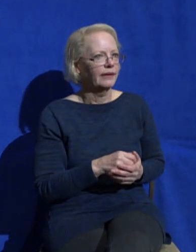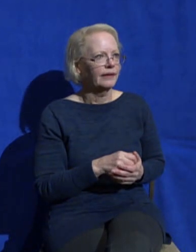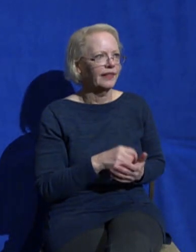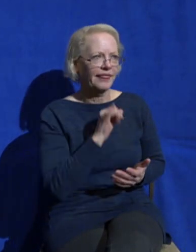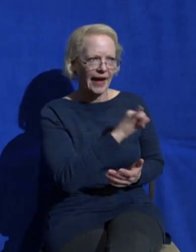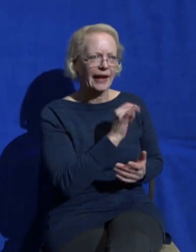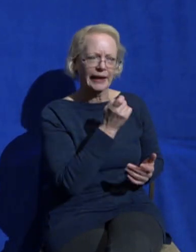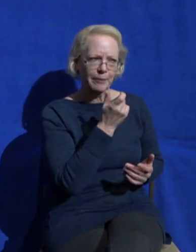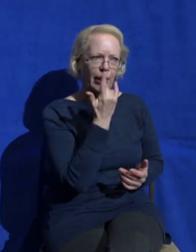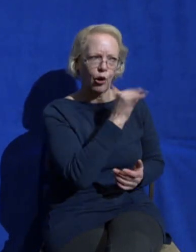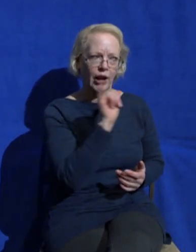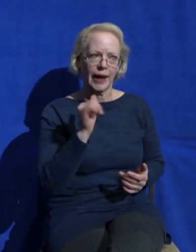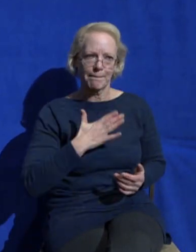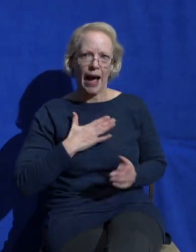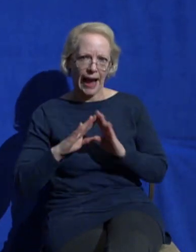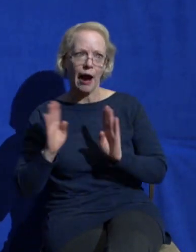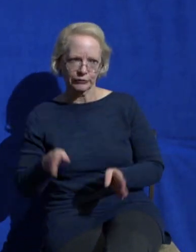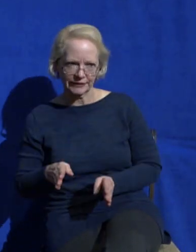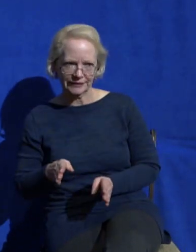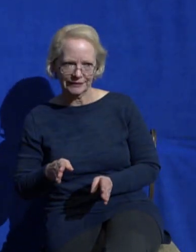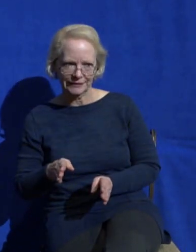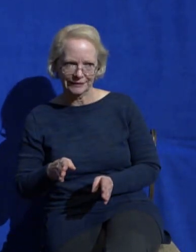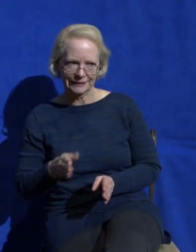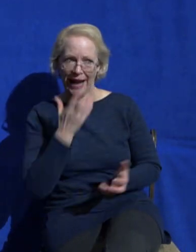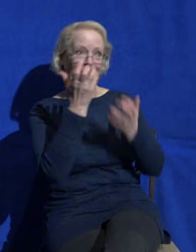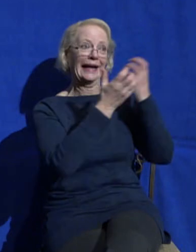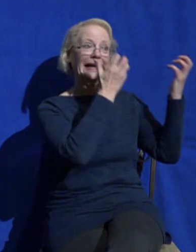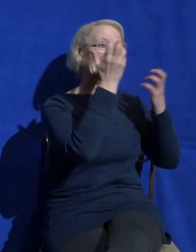to be honest that sounds like the whole world right now